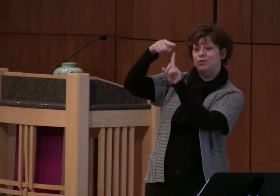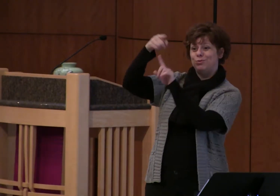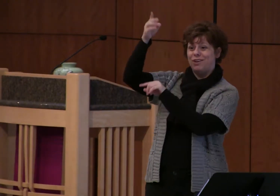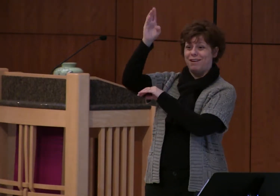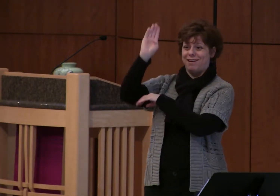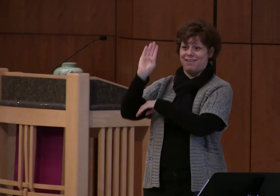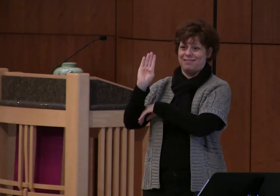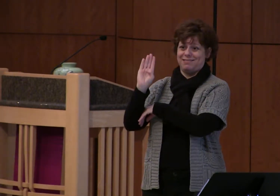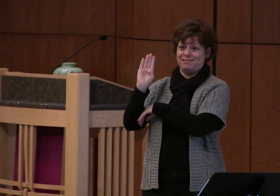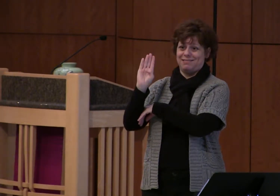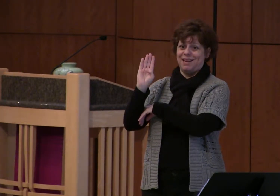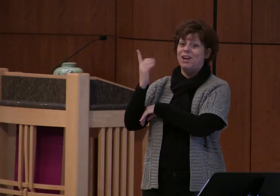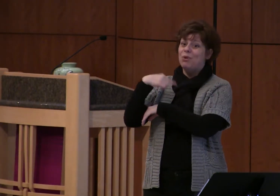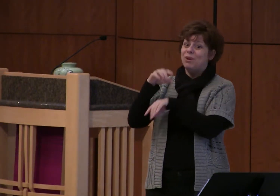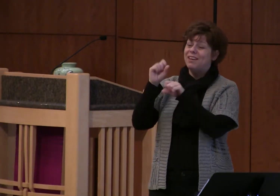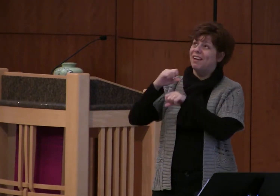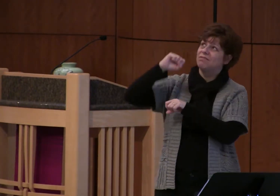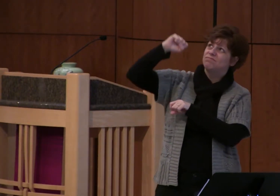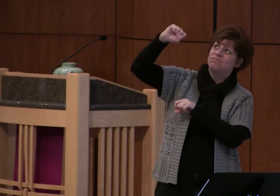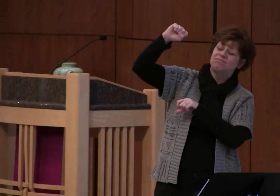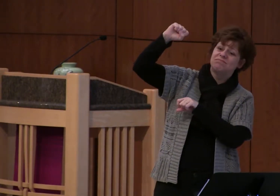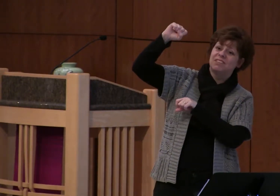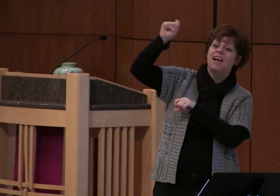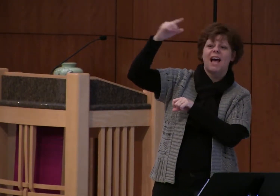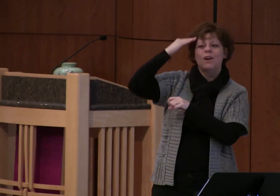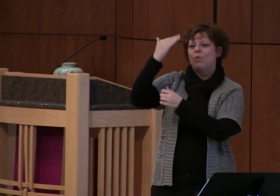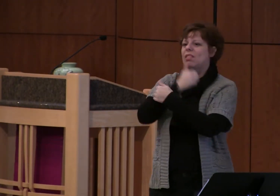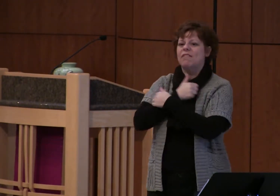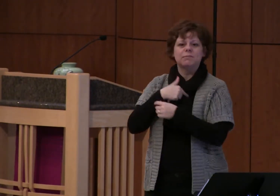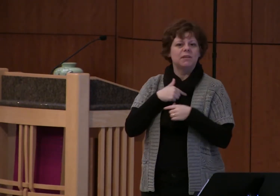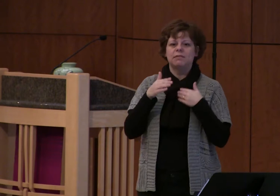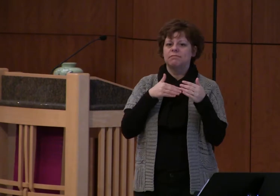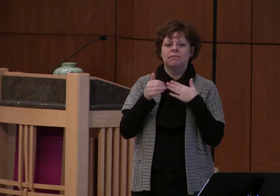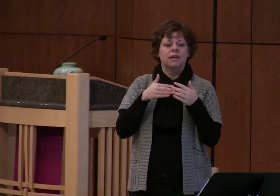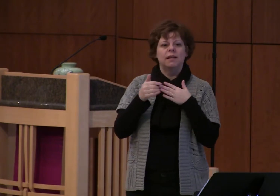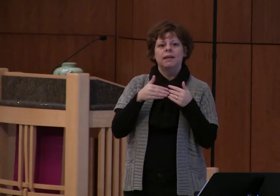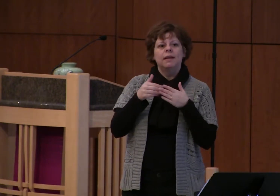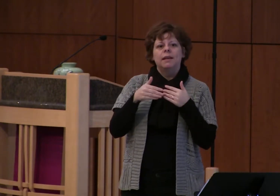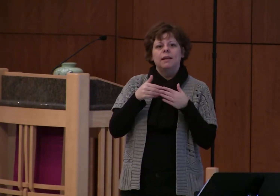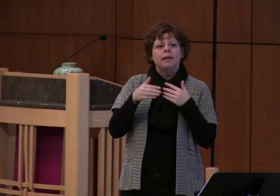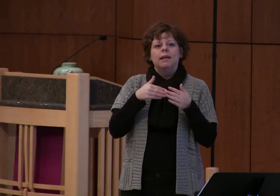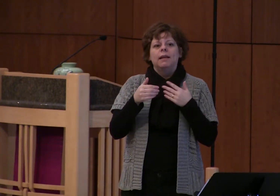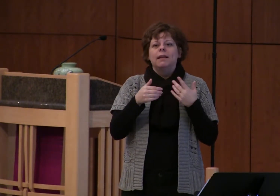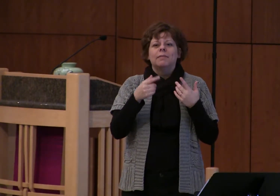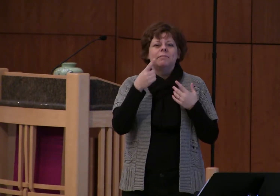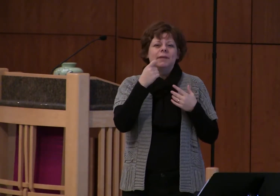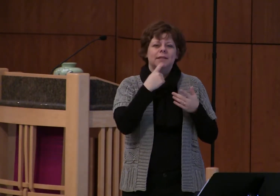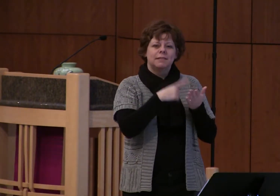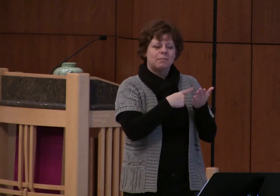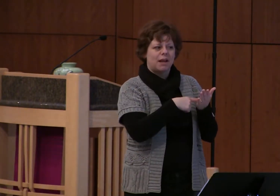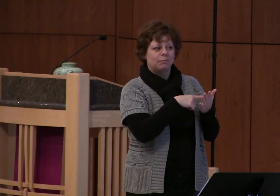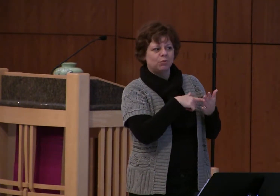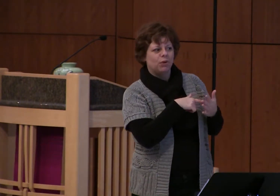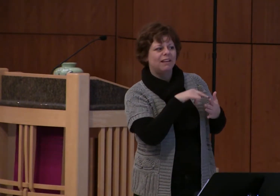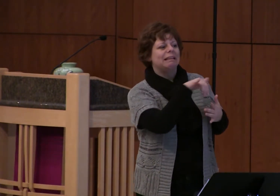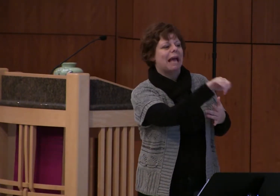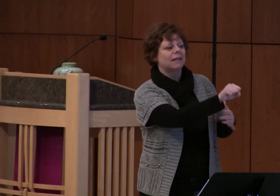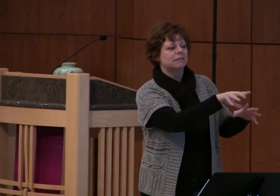to say no to the God who loves us even it means saying yes to things that hurt us and hurt those around